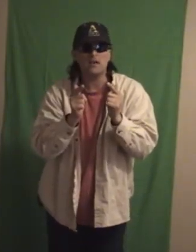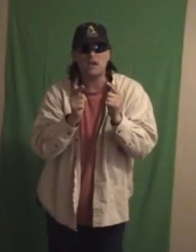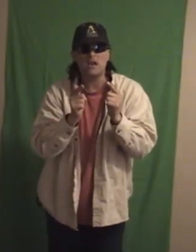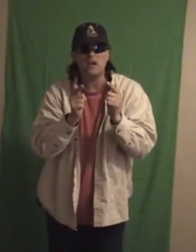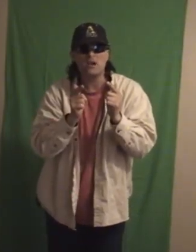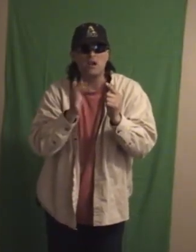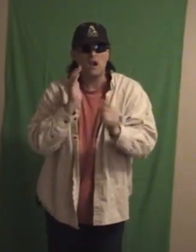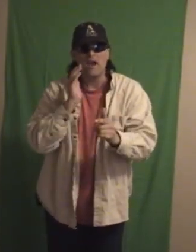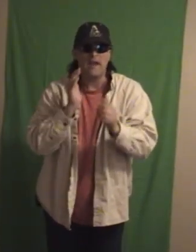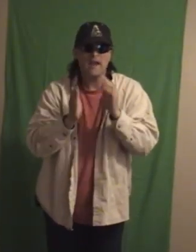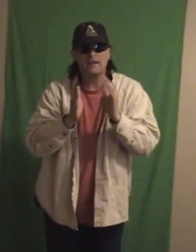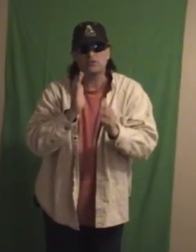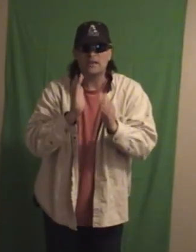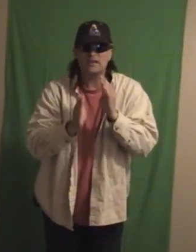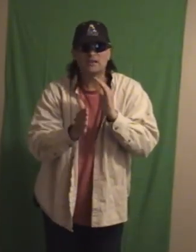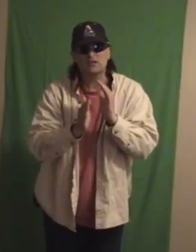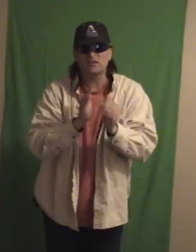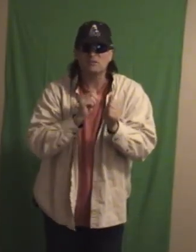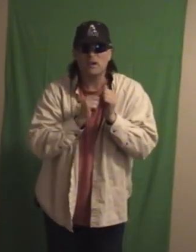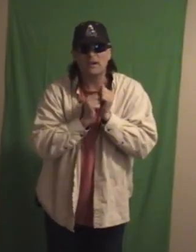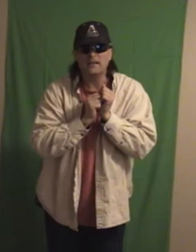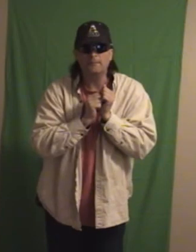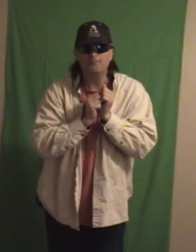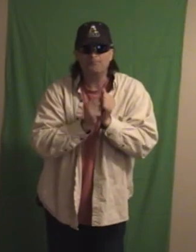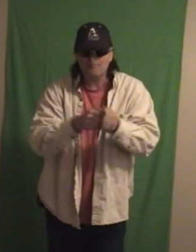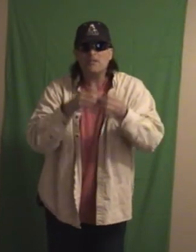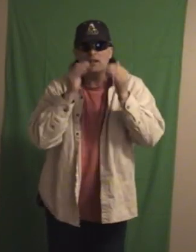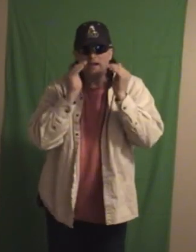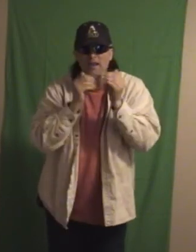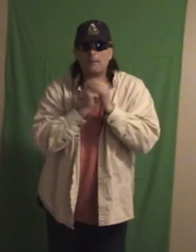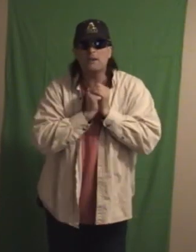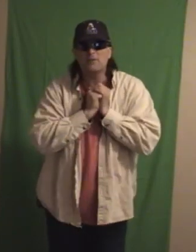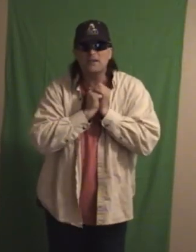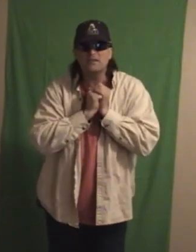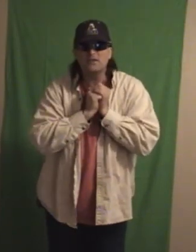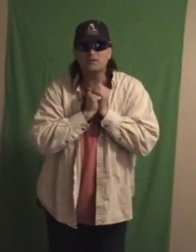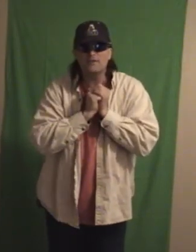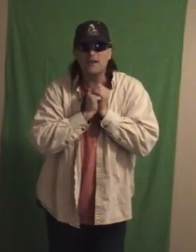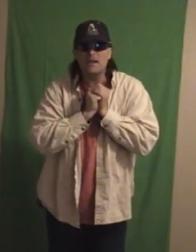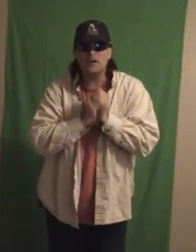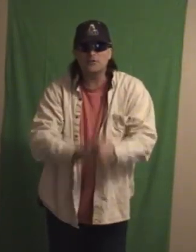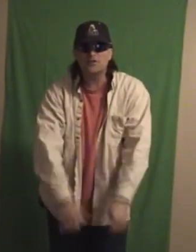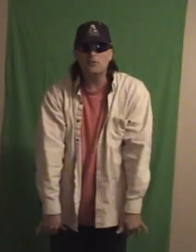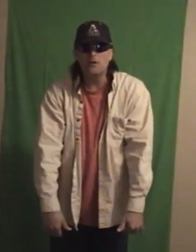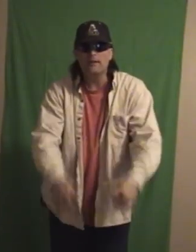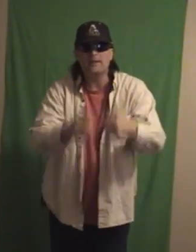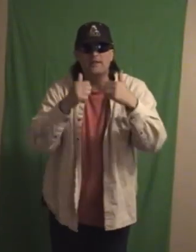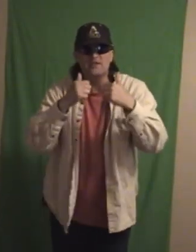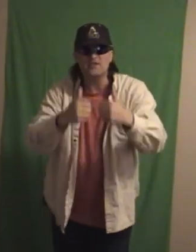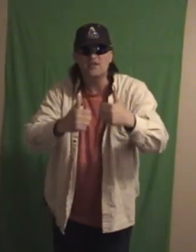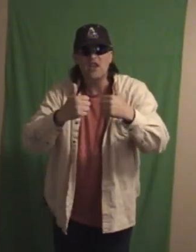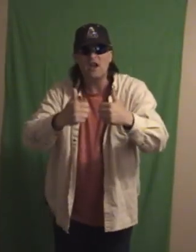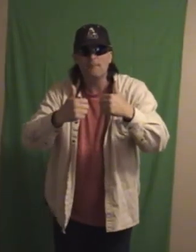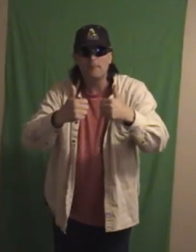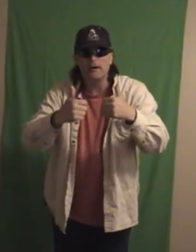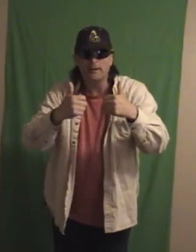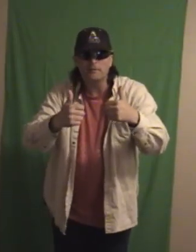again and trying to get situated and I'll be ready to do some videos so yeah baby